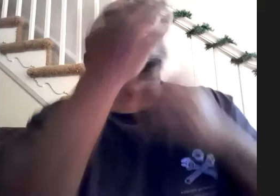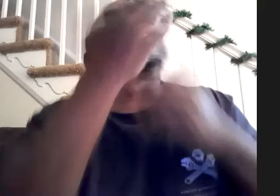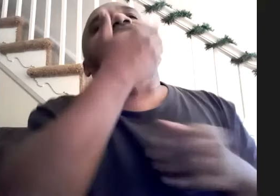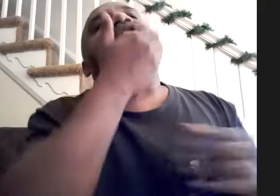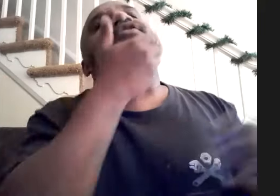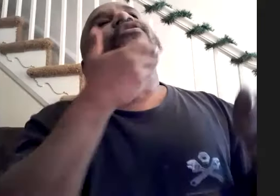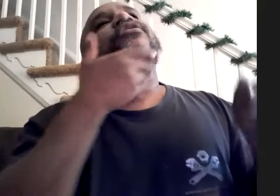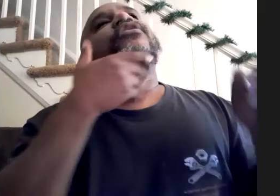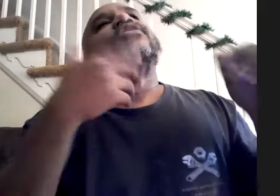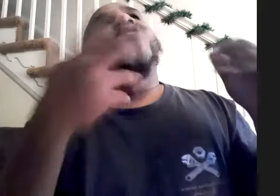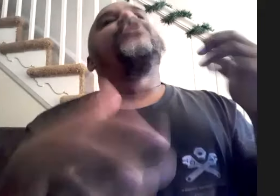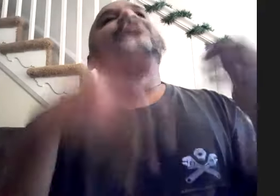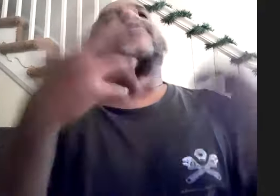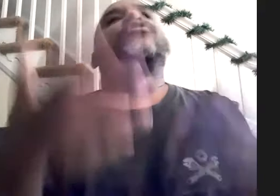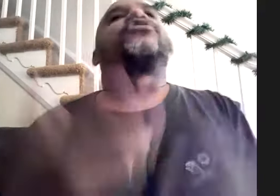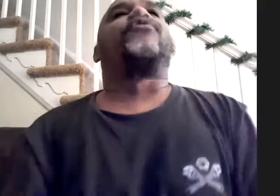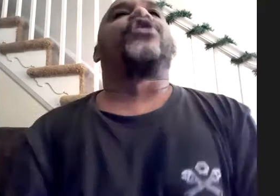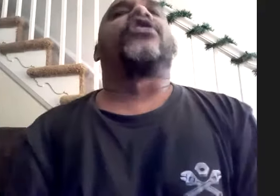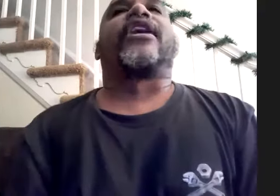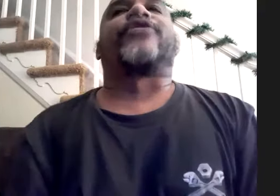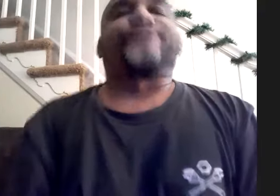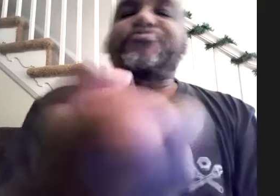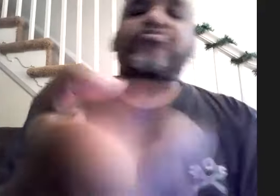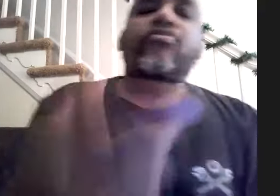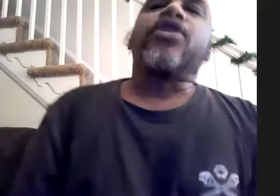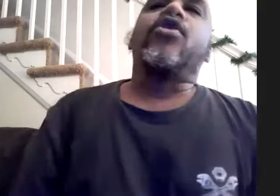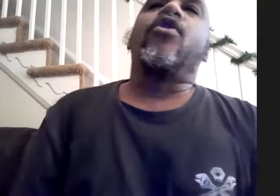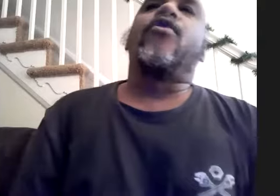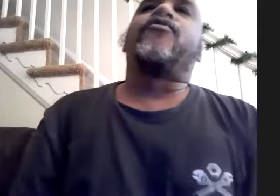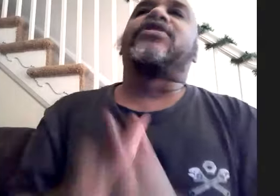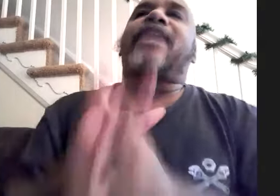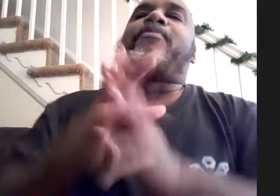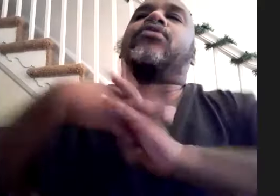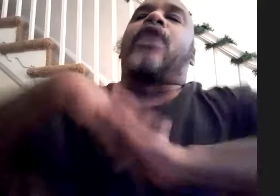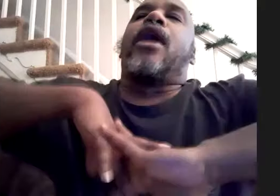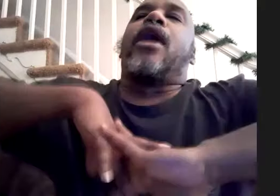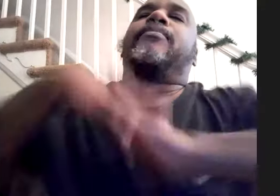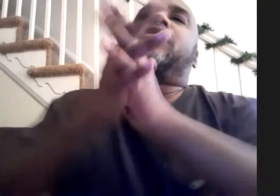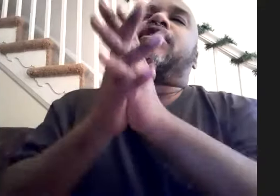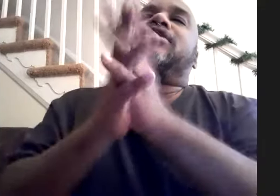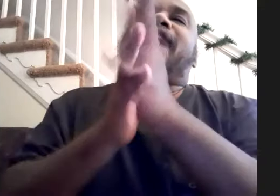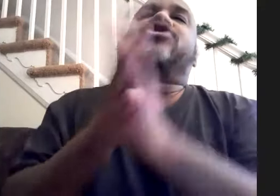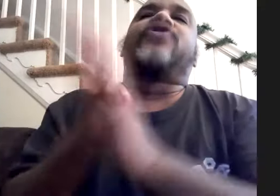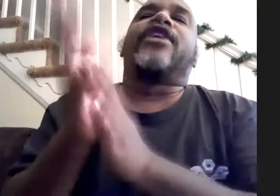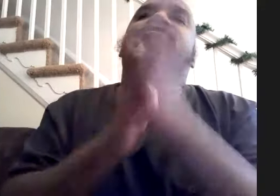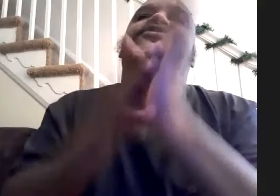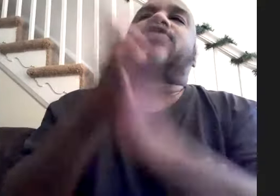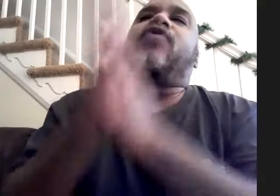to hear them do different stuff with it like for example um dr dre used a